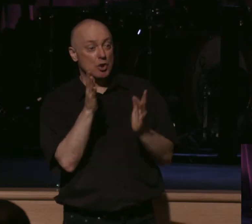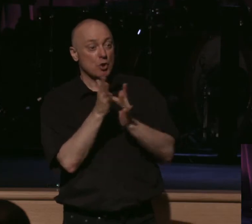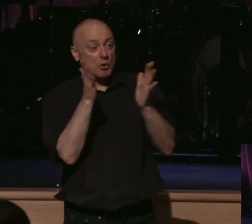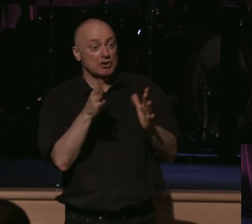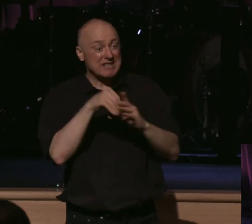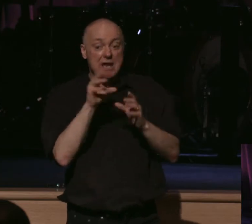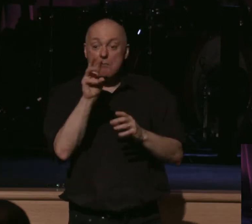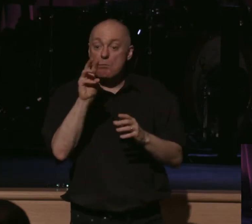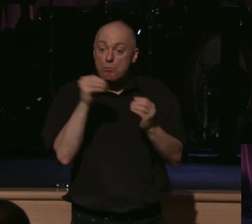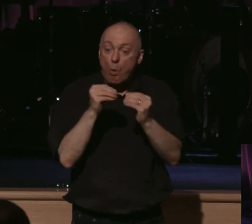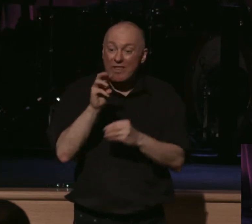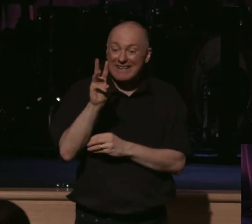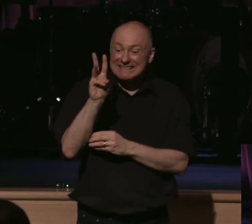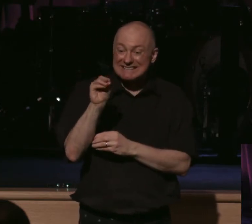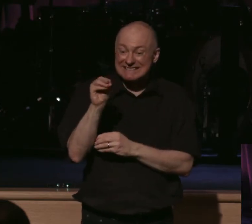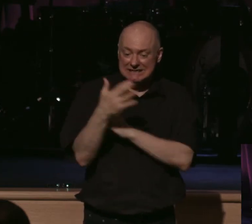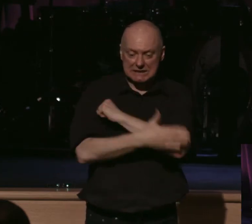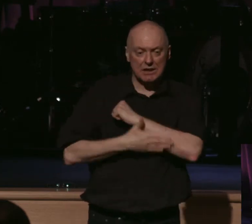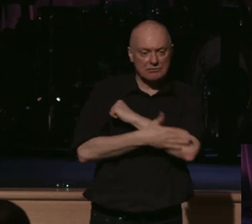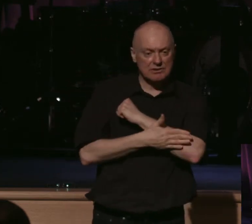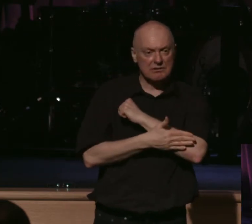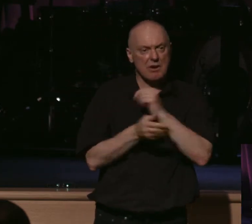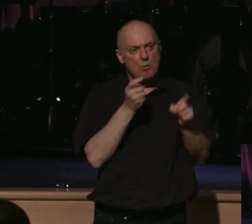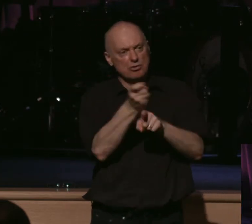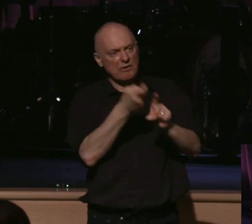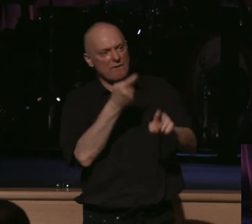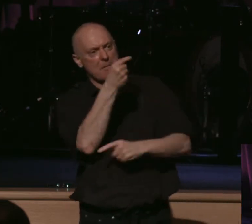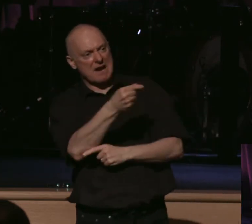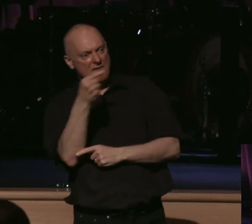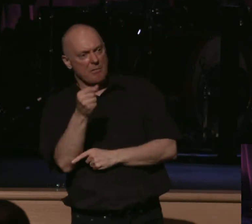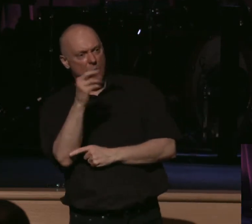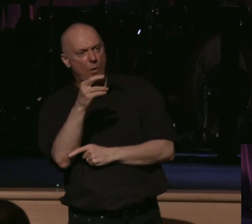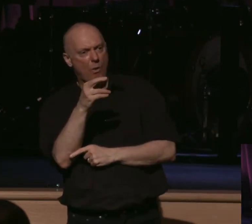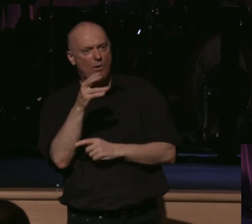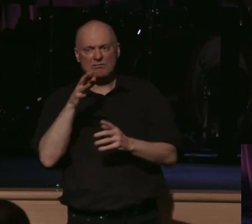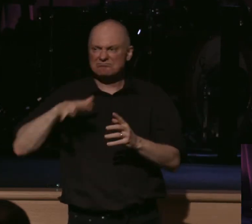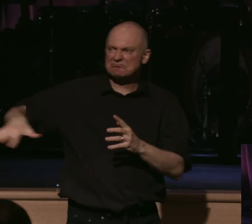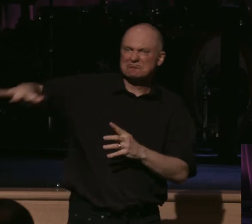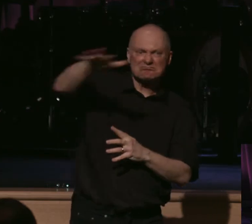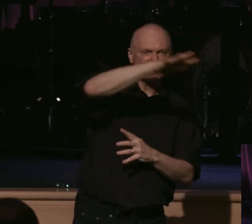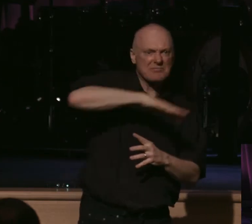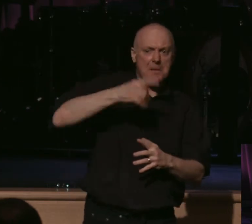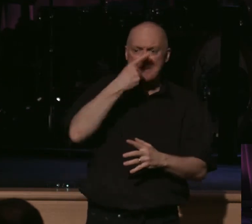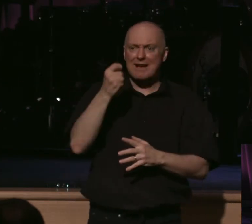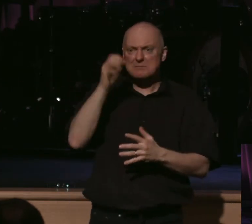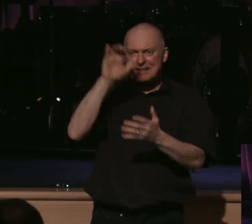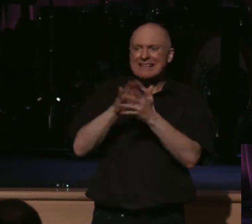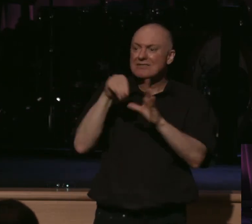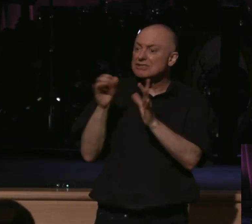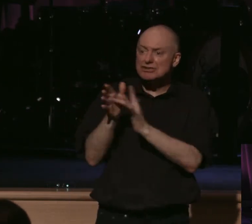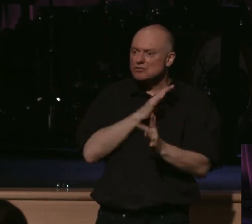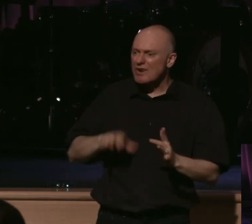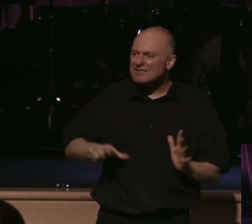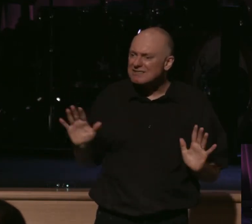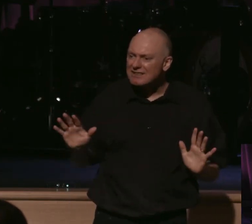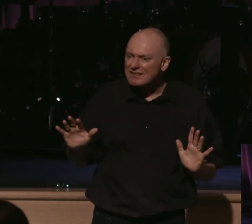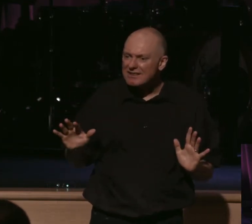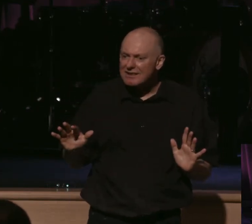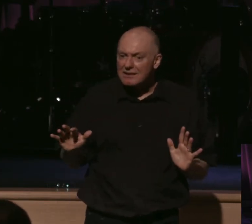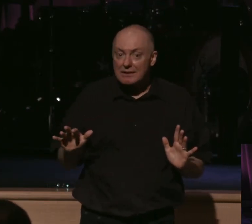60 countries face persecution from their governments or surrounding neighbors simply because of their belief in Jesus Christ. Currently,